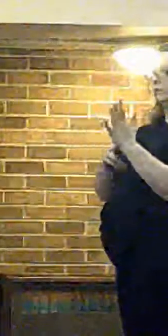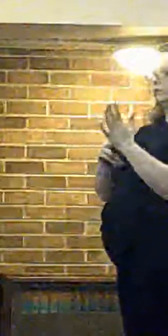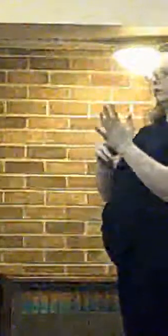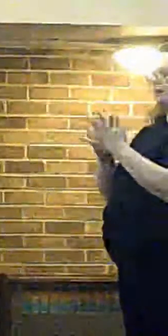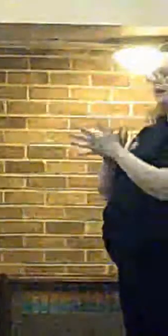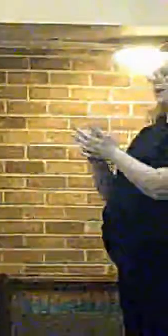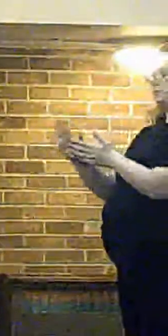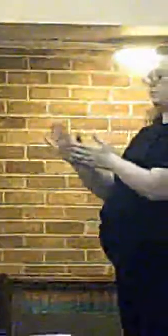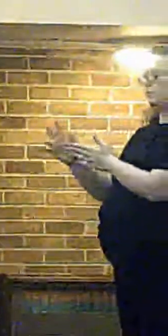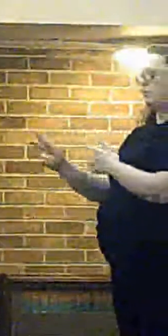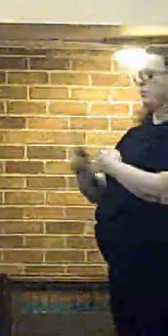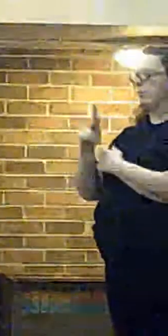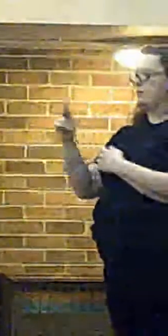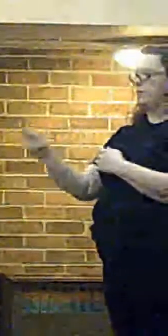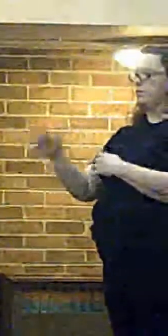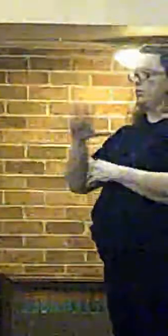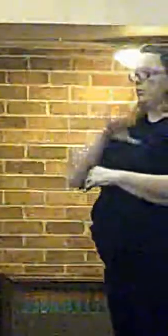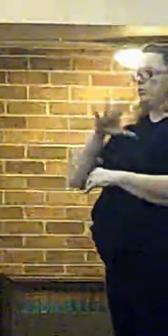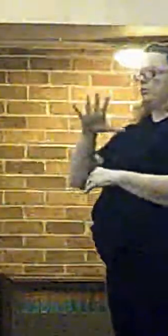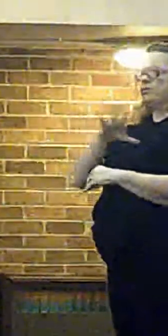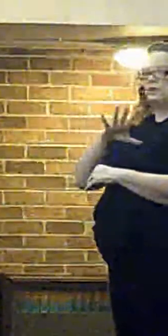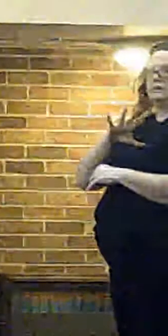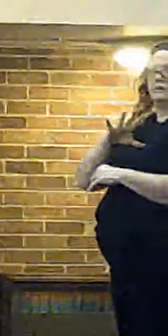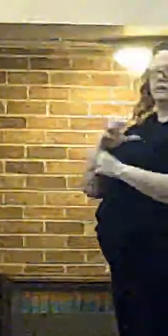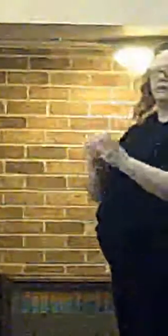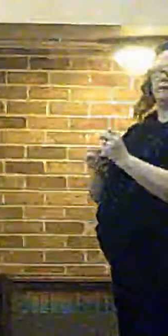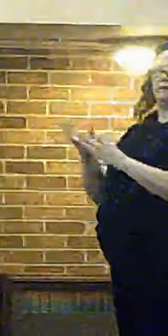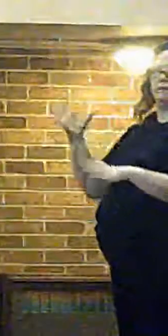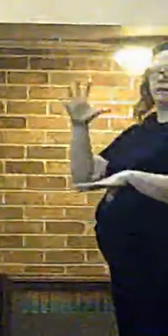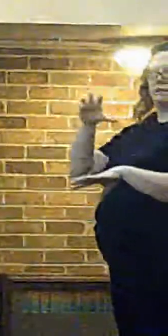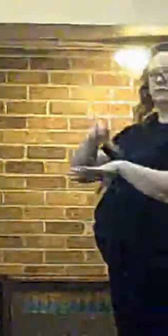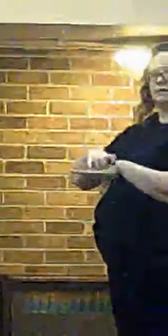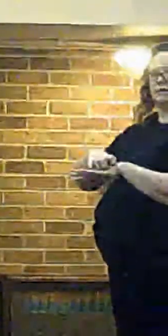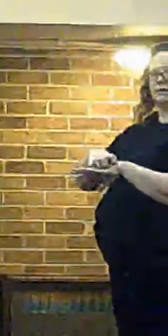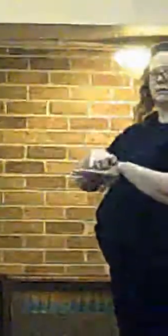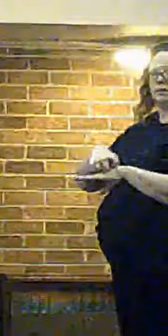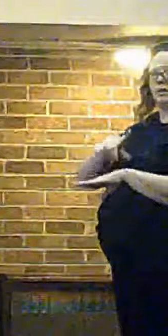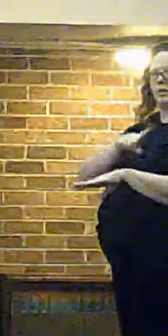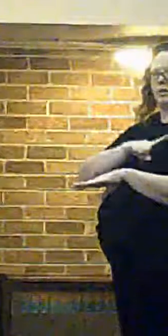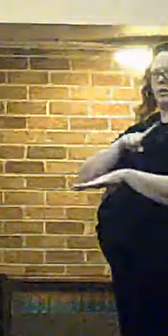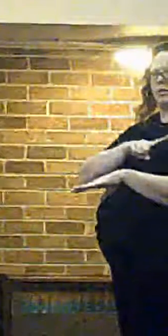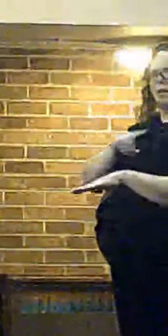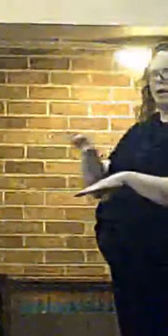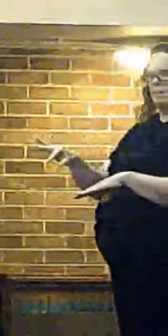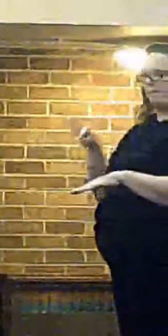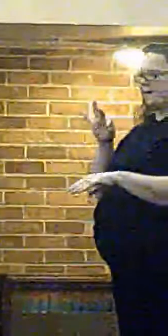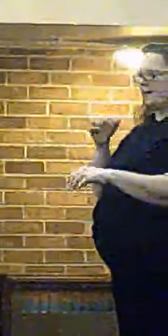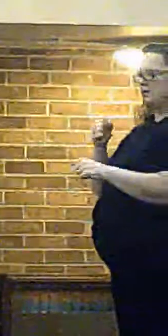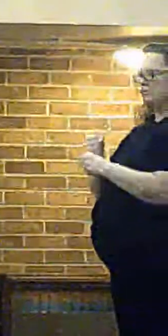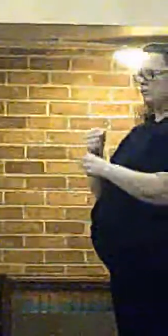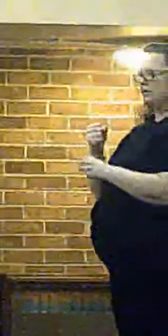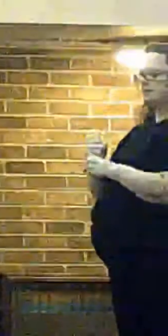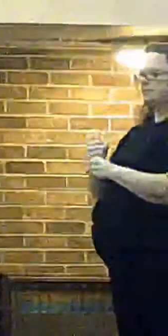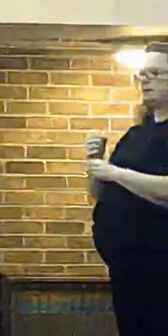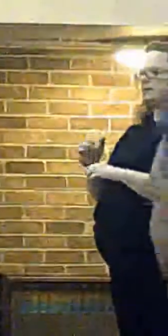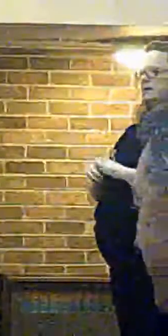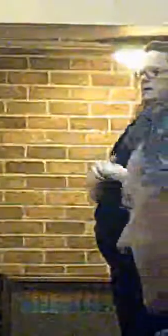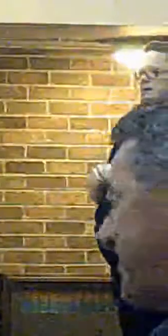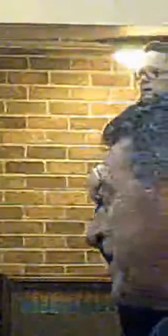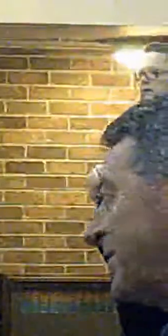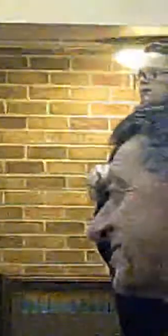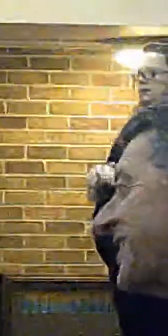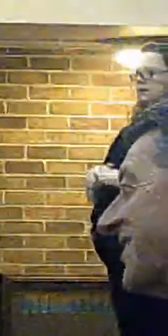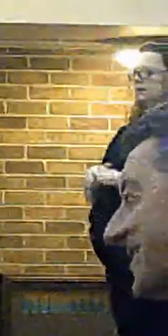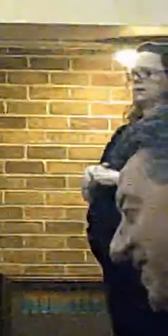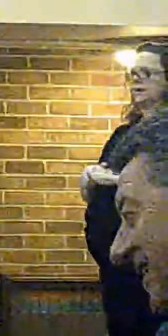stations. Why in heaven's name do you want to sort of choose briefly? I've already answered these questions